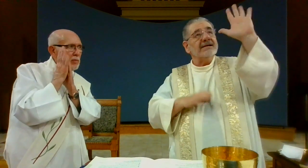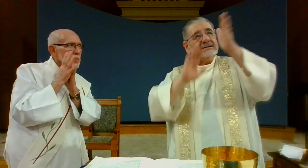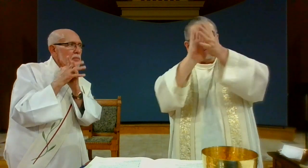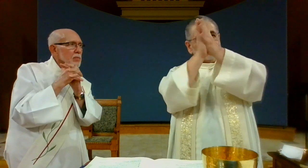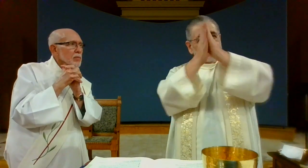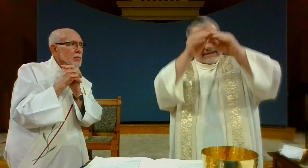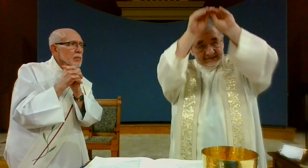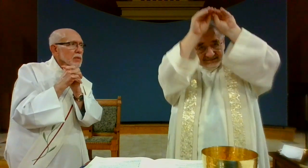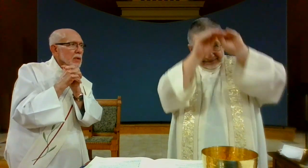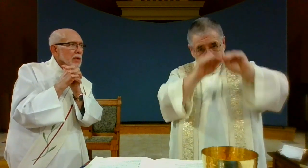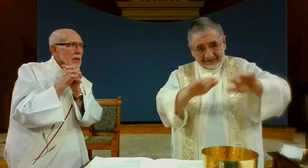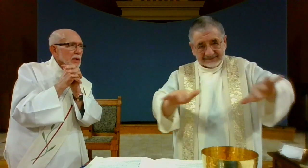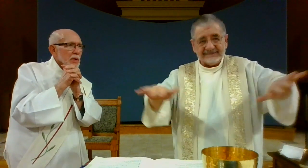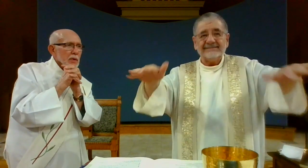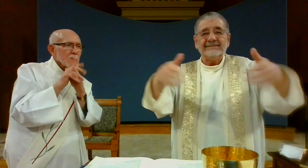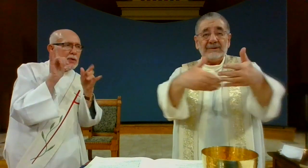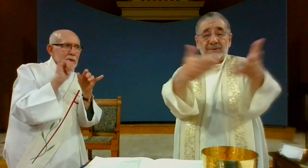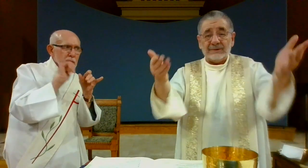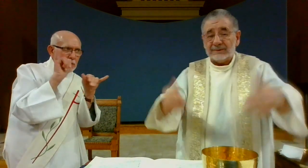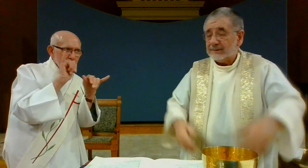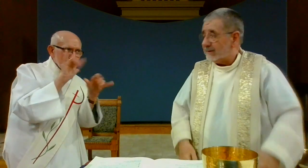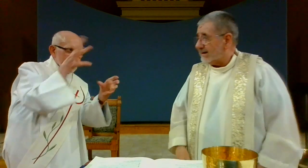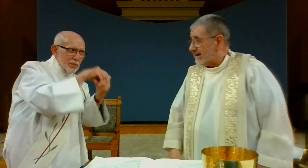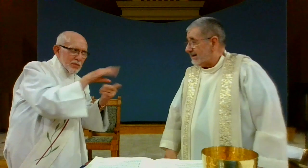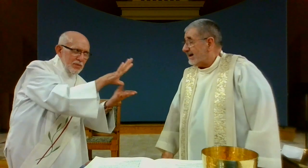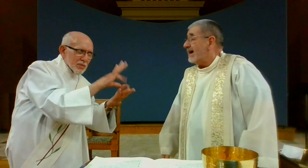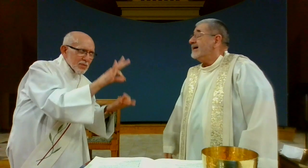May the peace of Christ be with you all, and with your spirit.